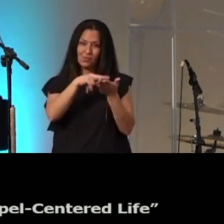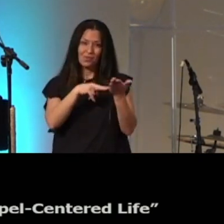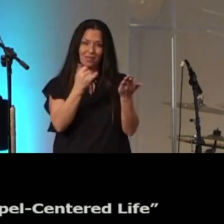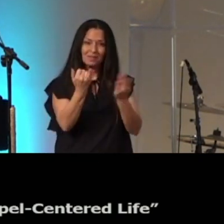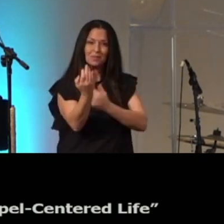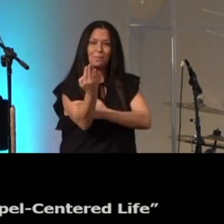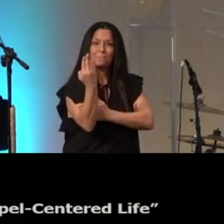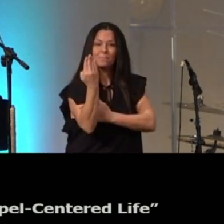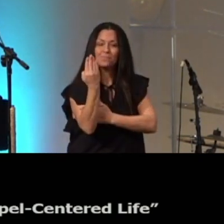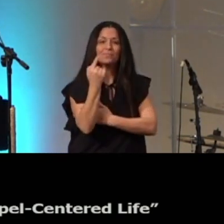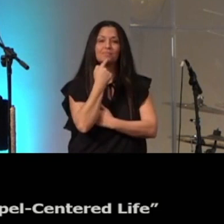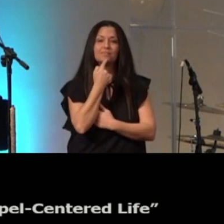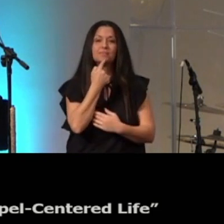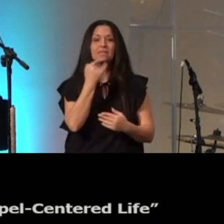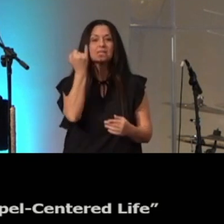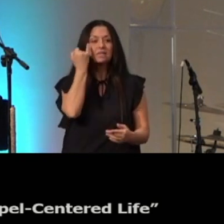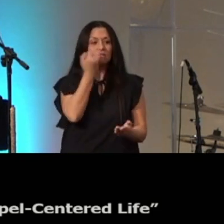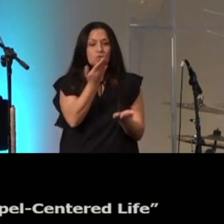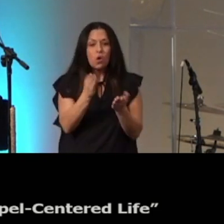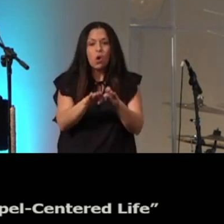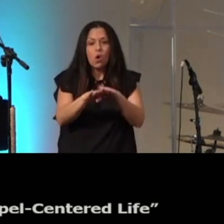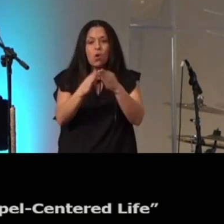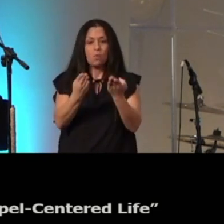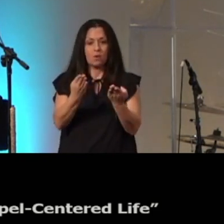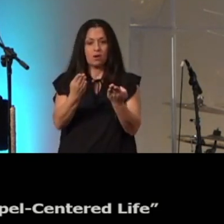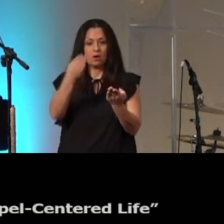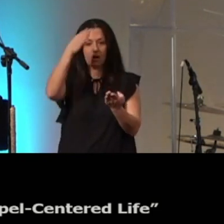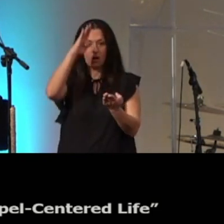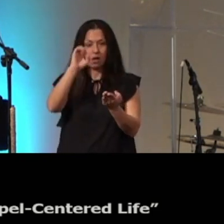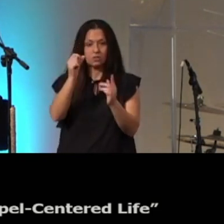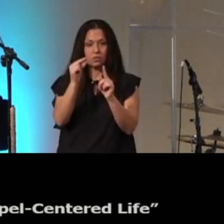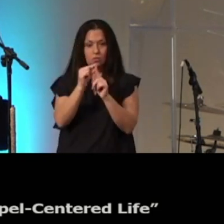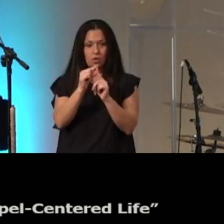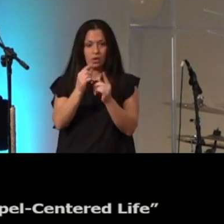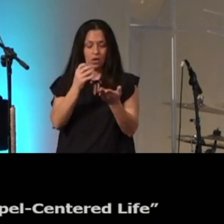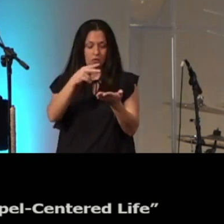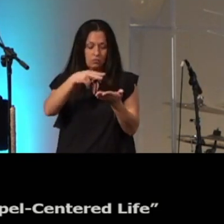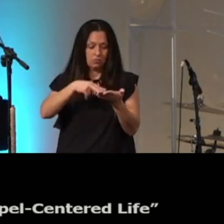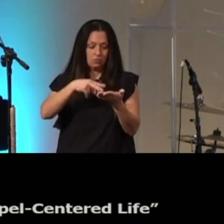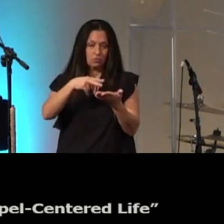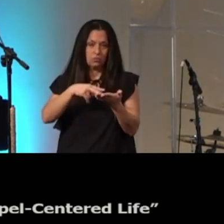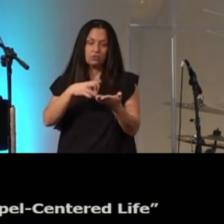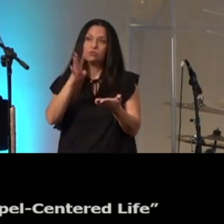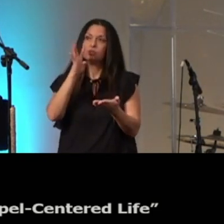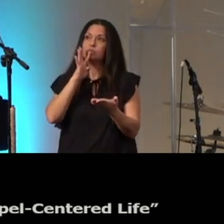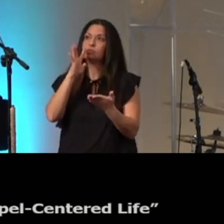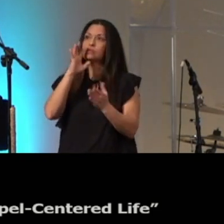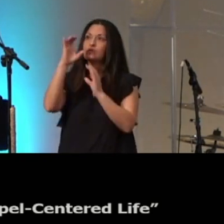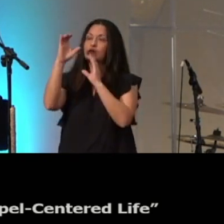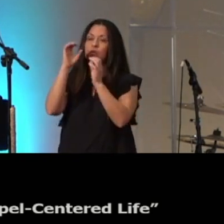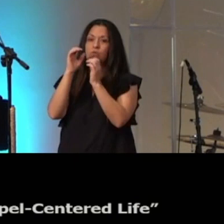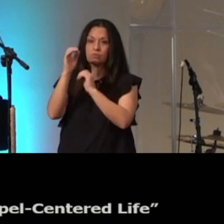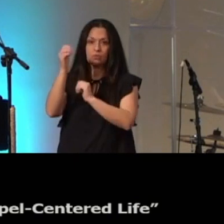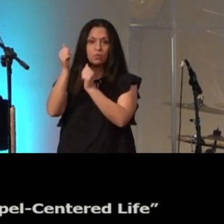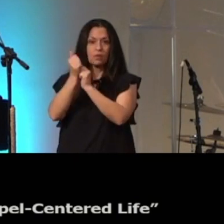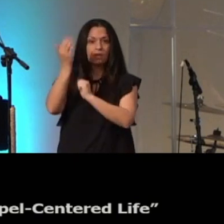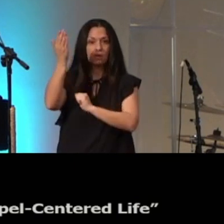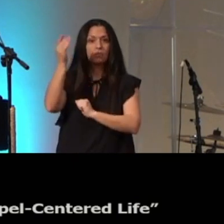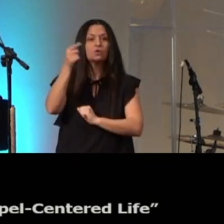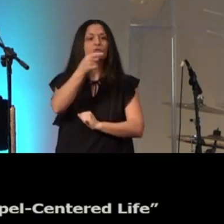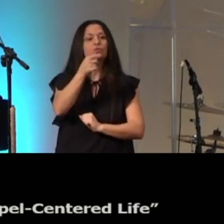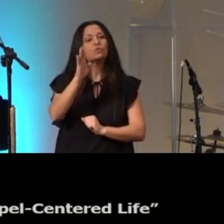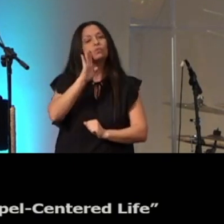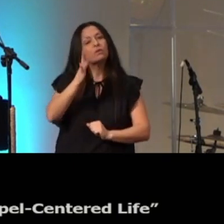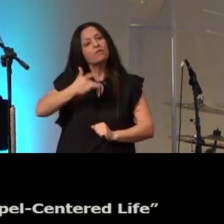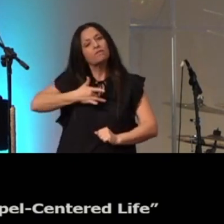happen if you open God's word and come before him reading Mark chapter one tomorrow you will be